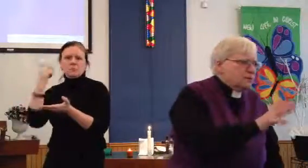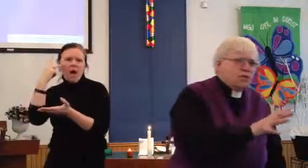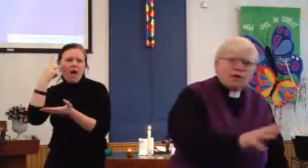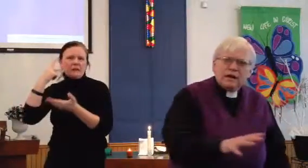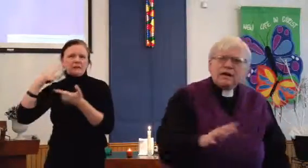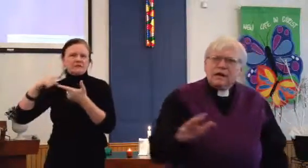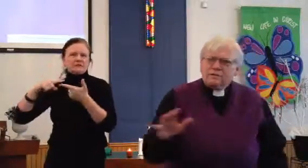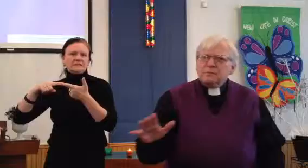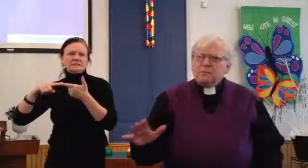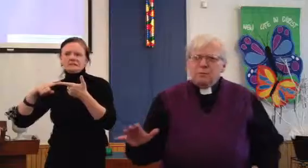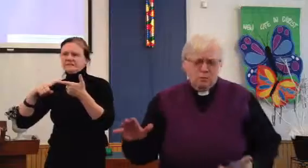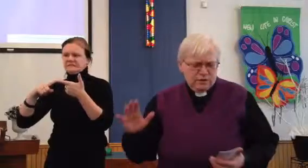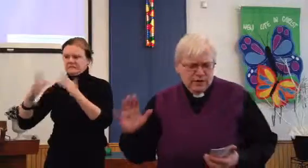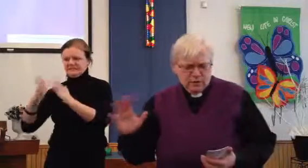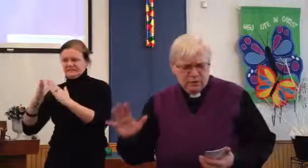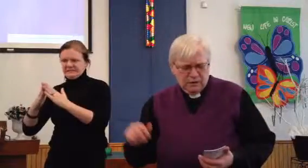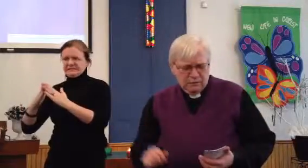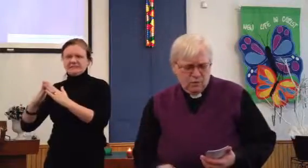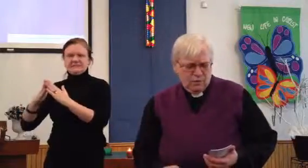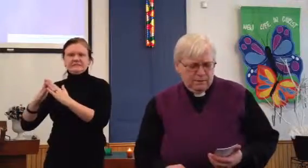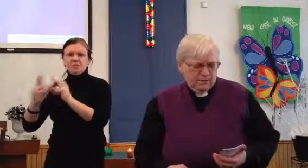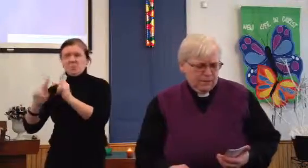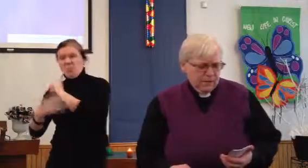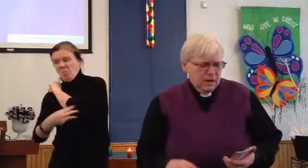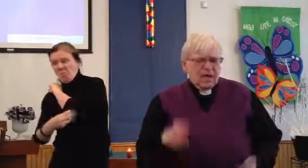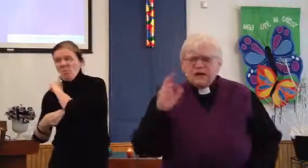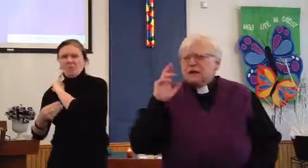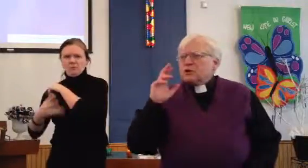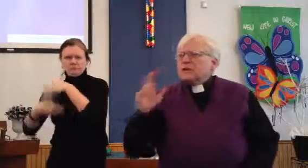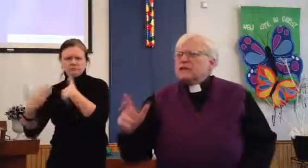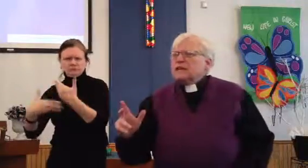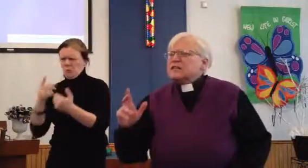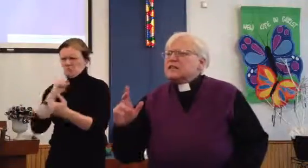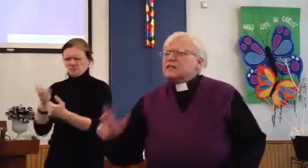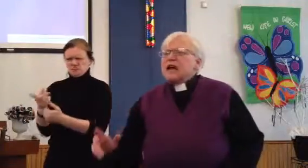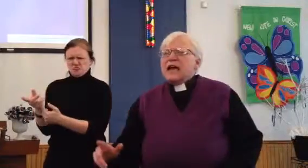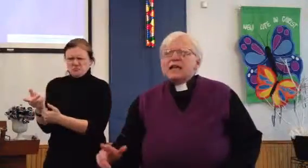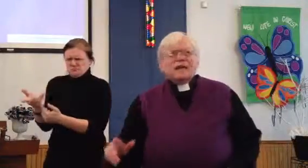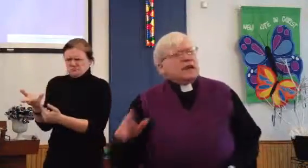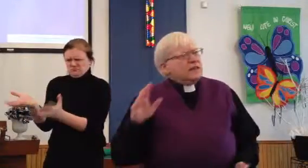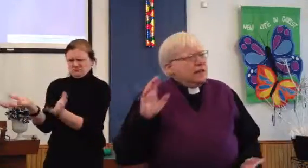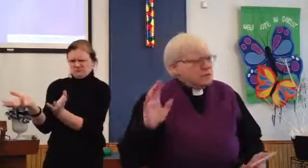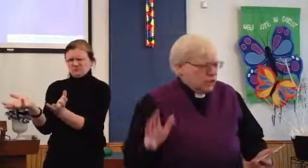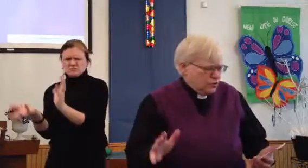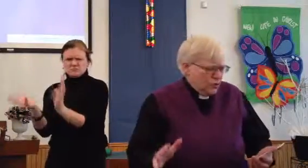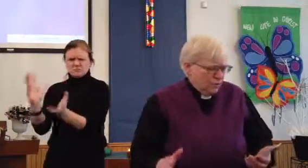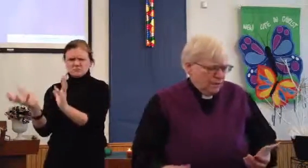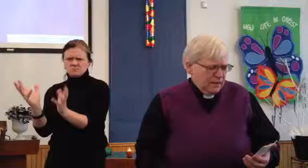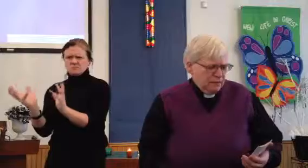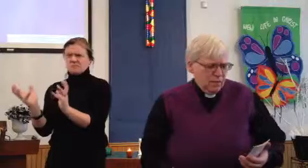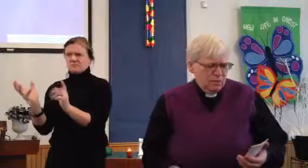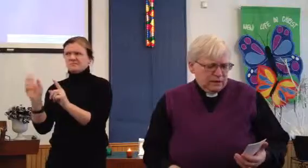majority of the people were desperately poor. And they were living in a society that was controlled by the Romans.